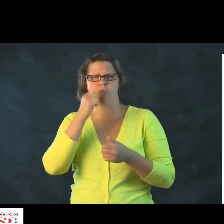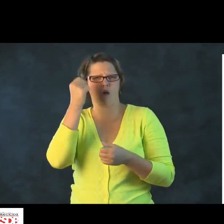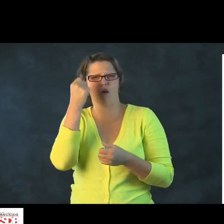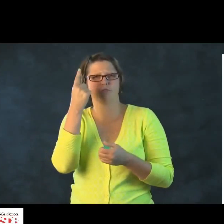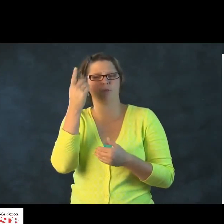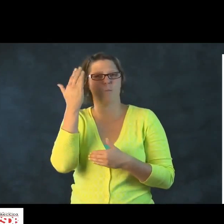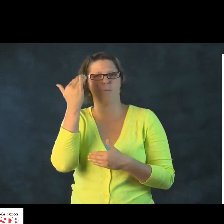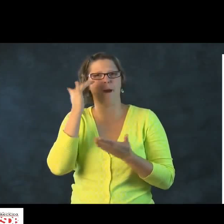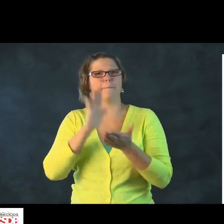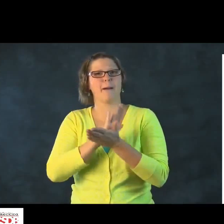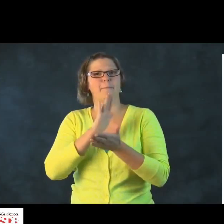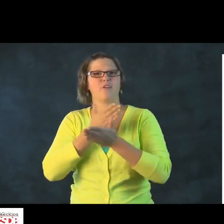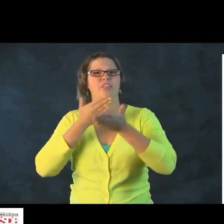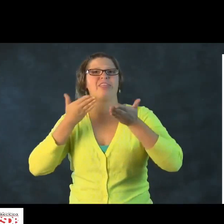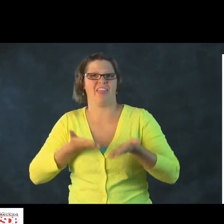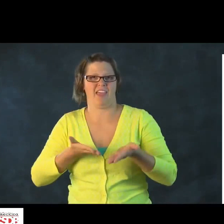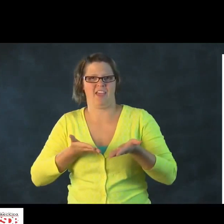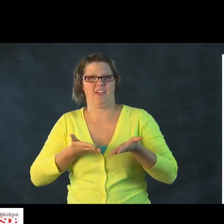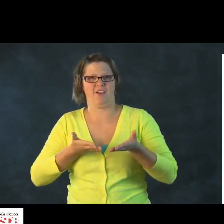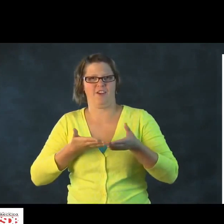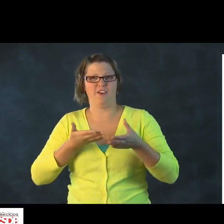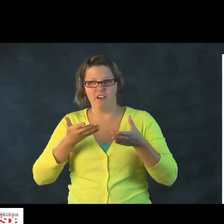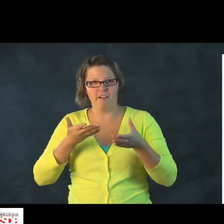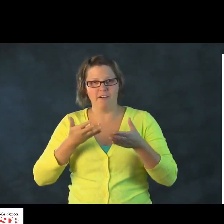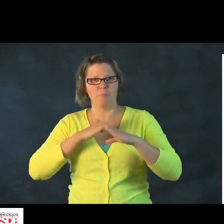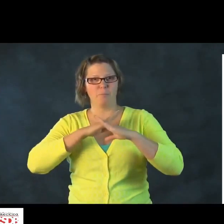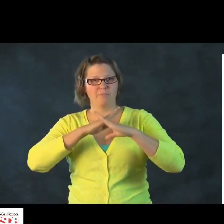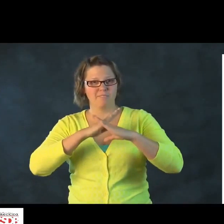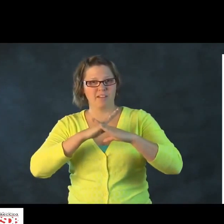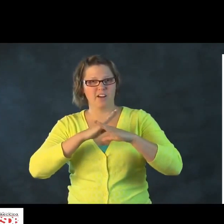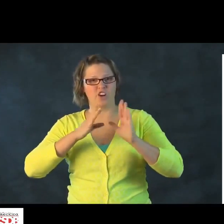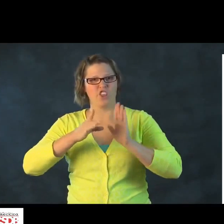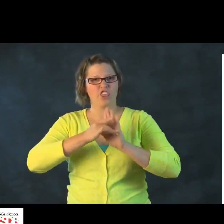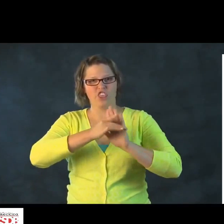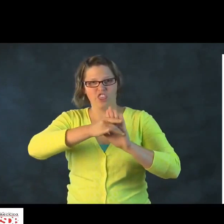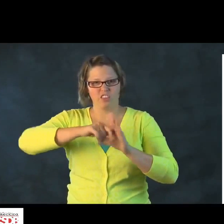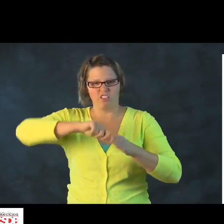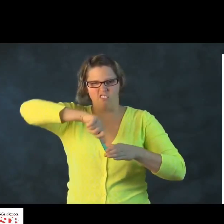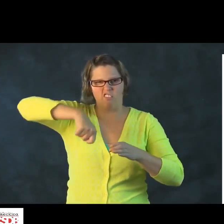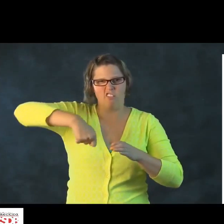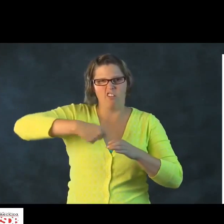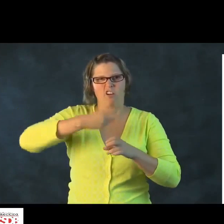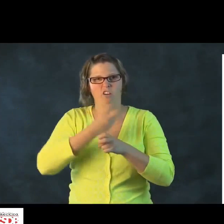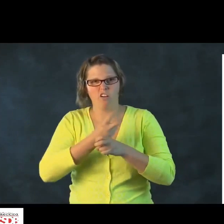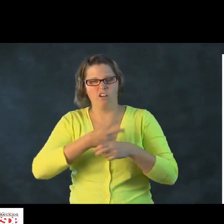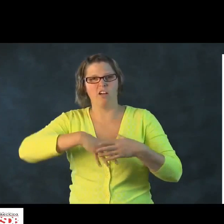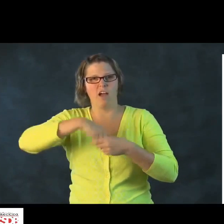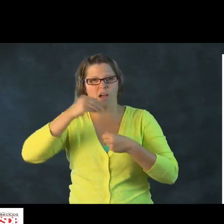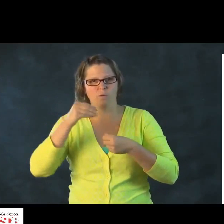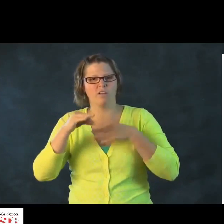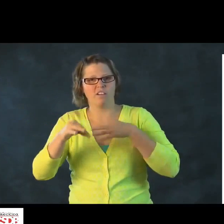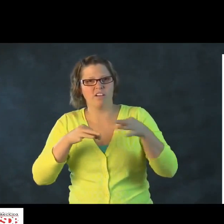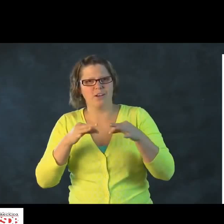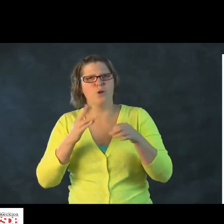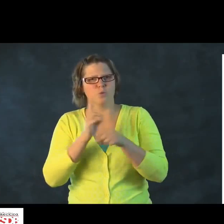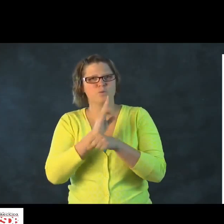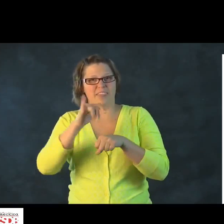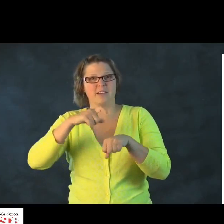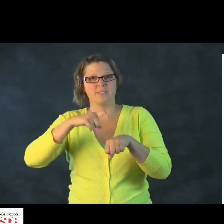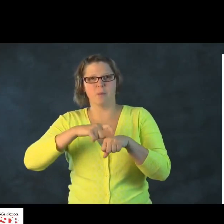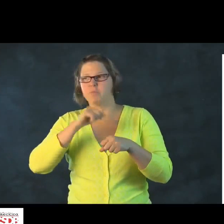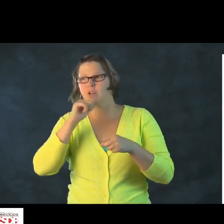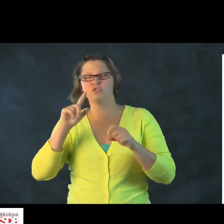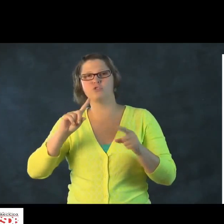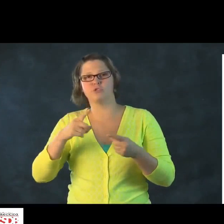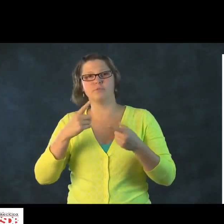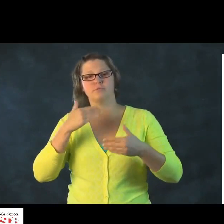or cupcakes. That's all they're thinking of. They don't understand why the paper is there and what the purpose is. And really, it's to prevent the cake mix or